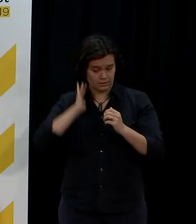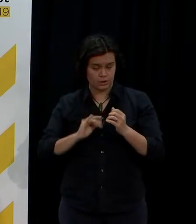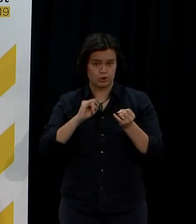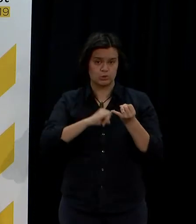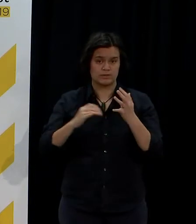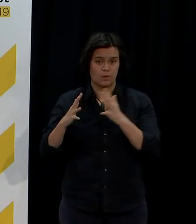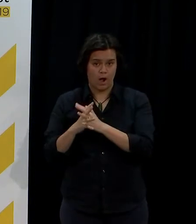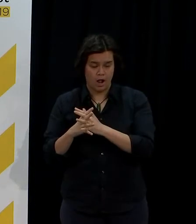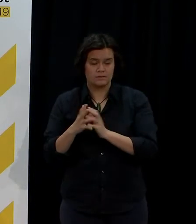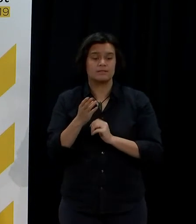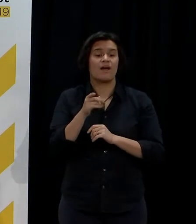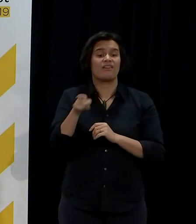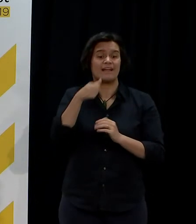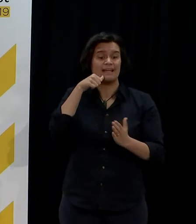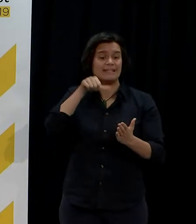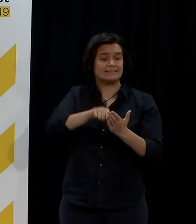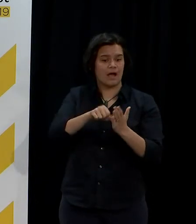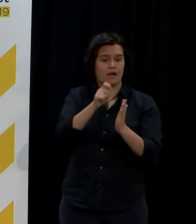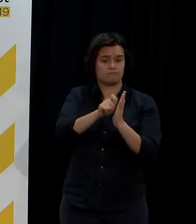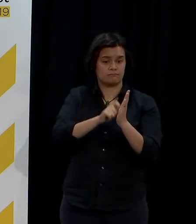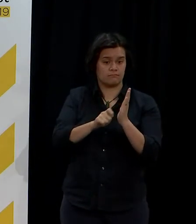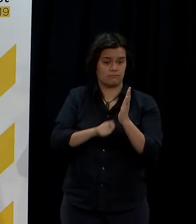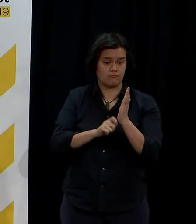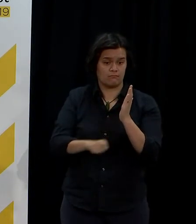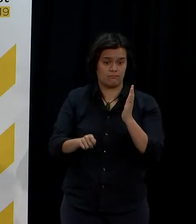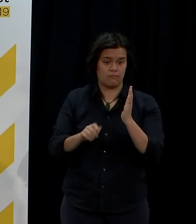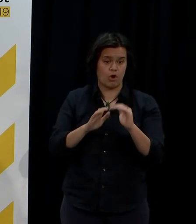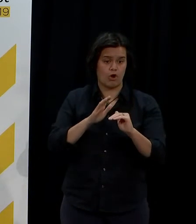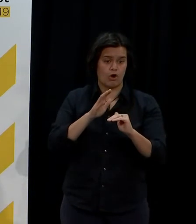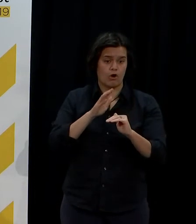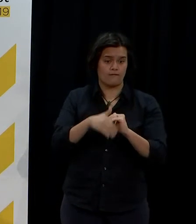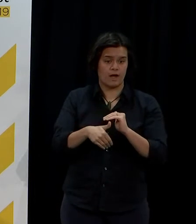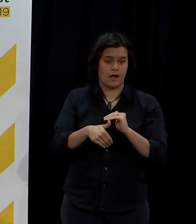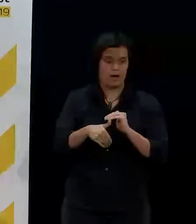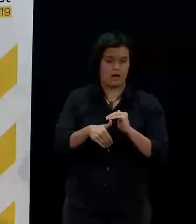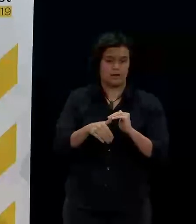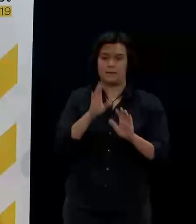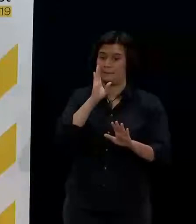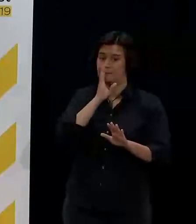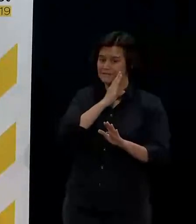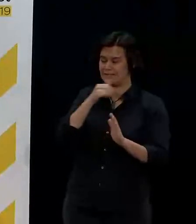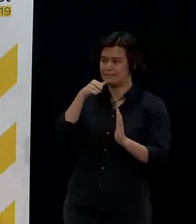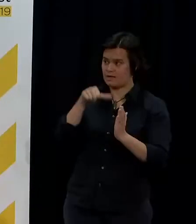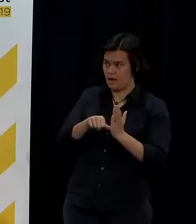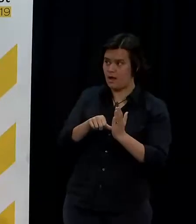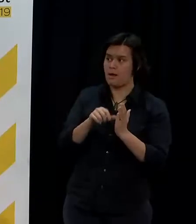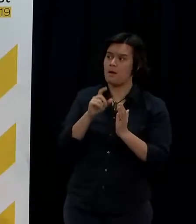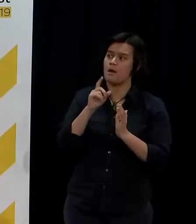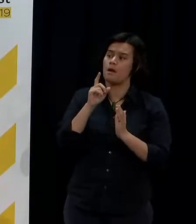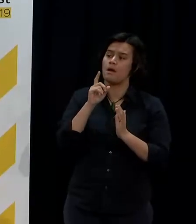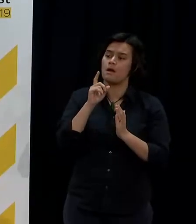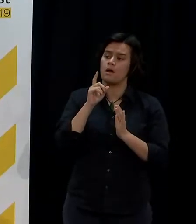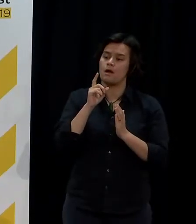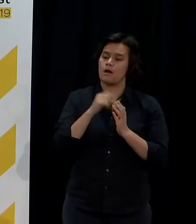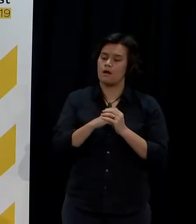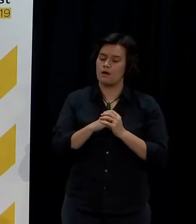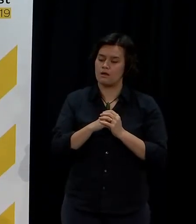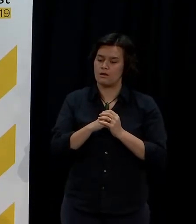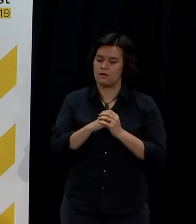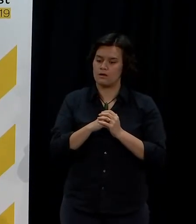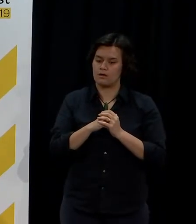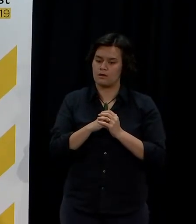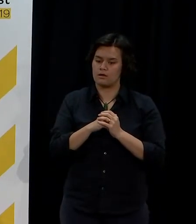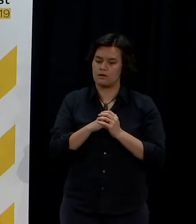purpose. Is that something that you'd look at? Mr. Huygens had indicated he might, but then said actually his assurance should be enough.